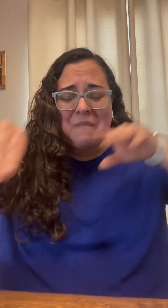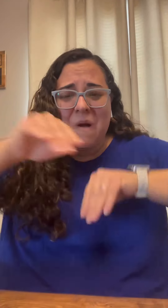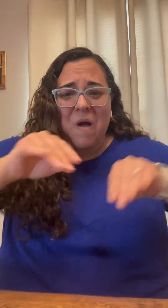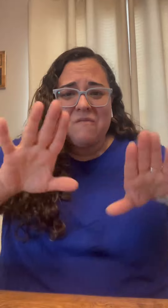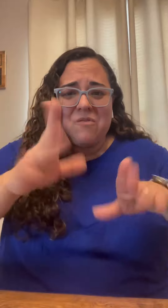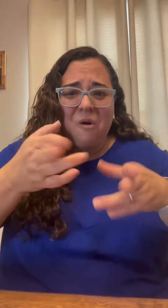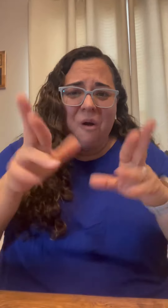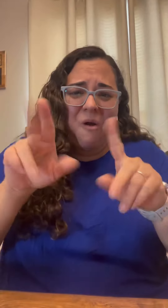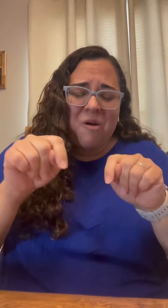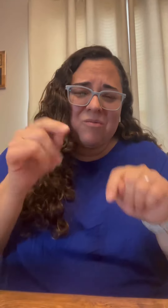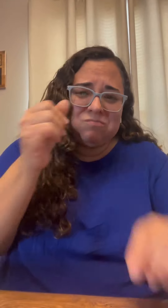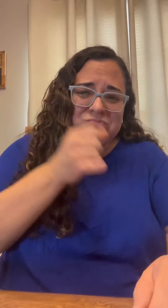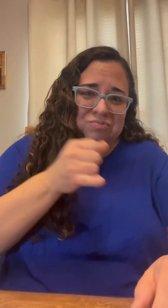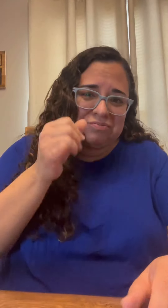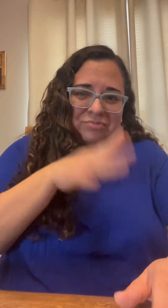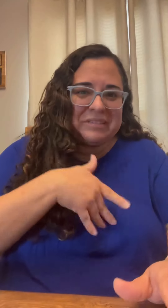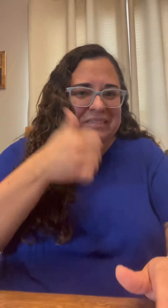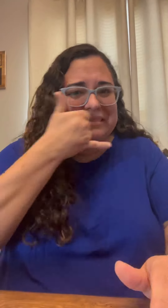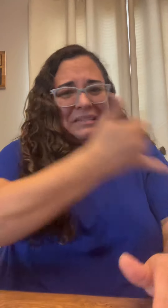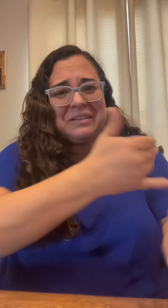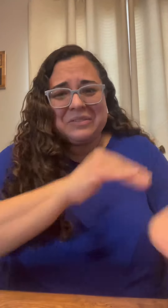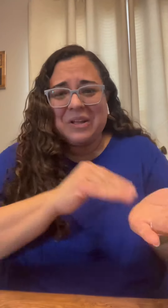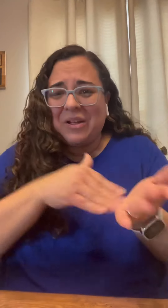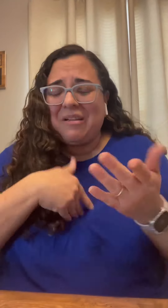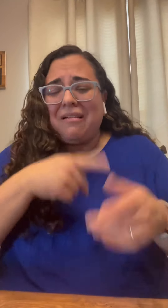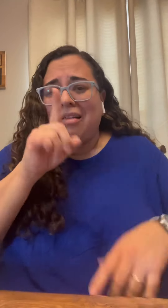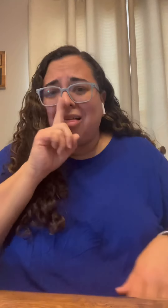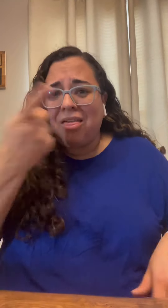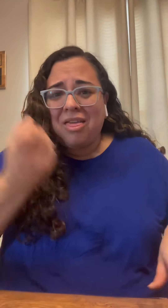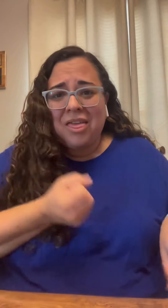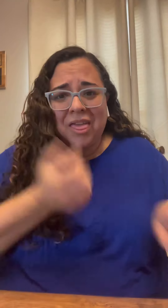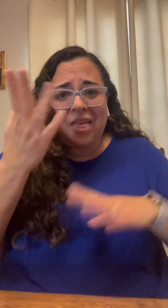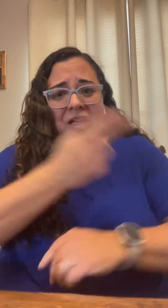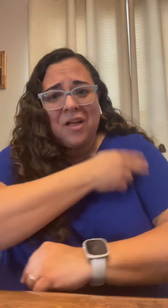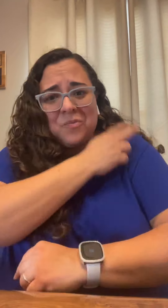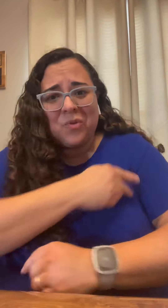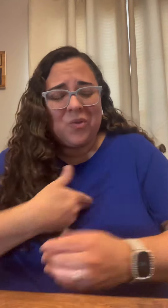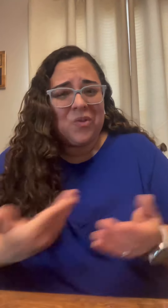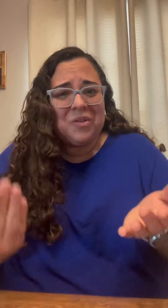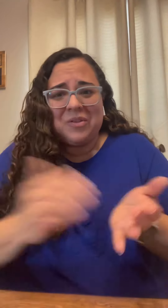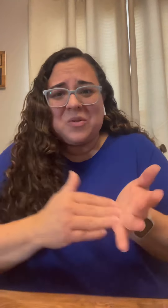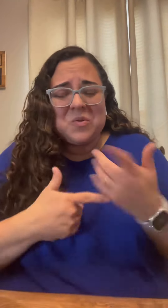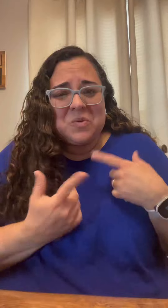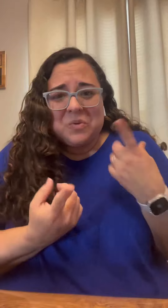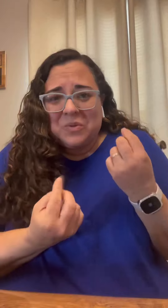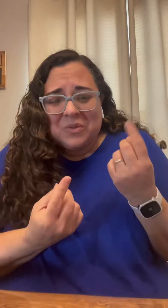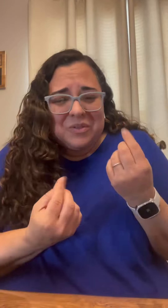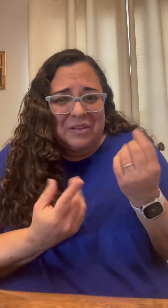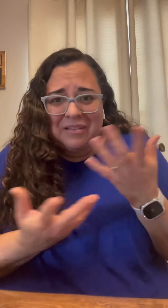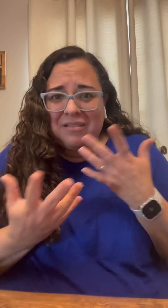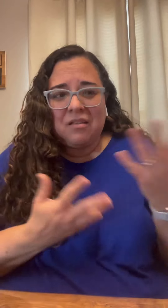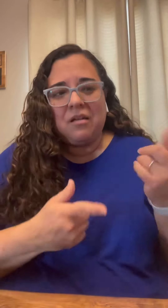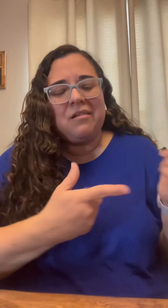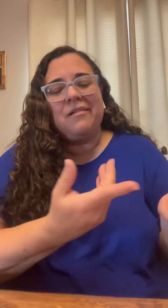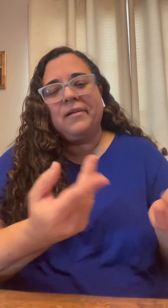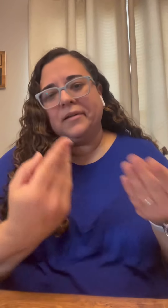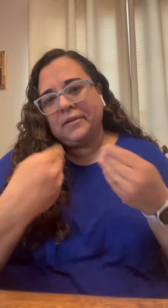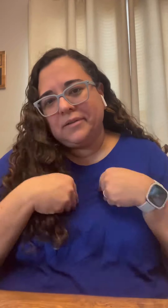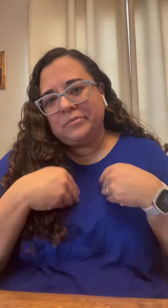triple amount of inflammation in my body i was in so much pain i could hardly move called the doctor because i didn't want to end up back